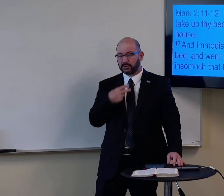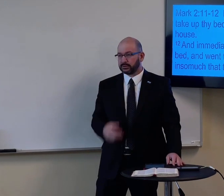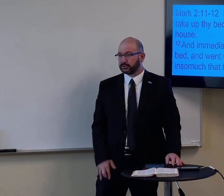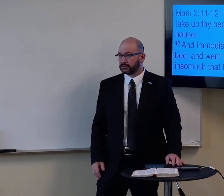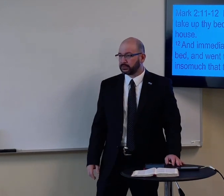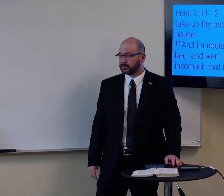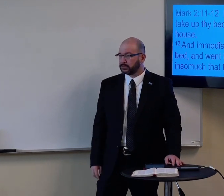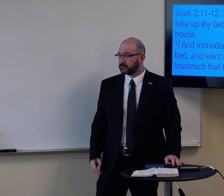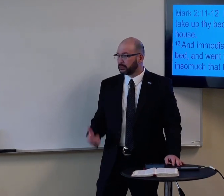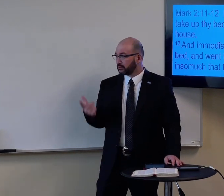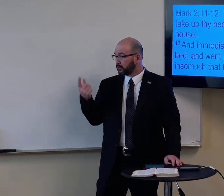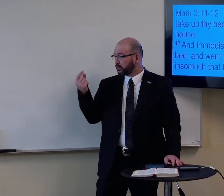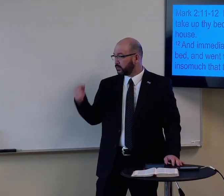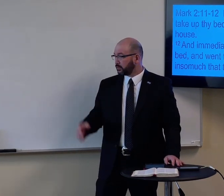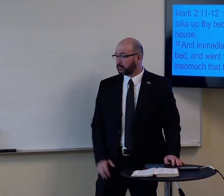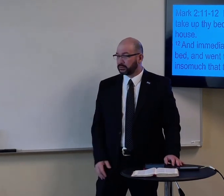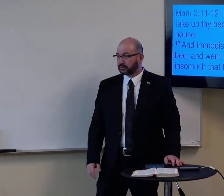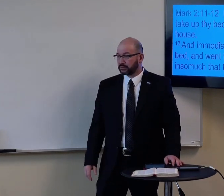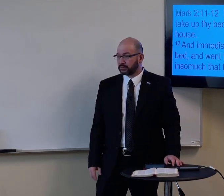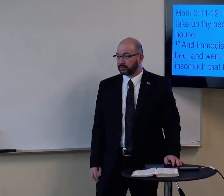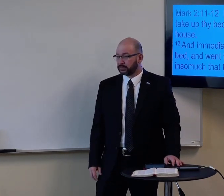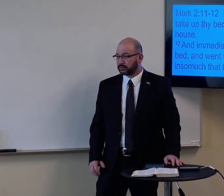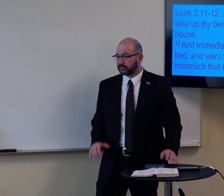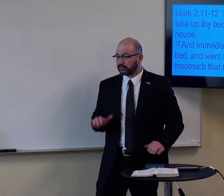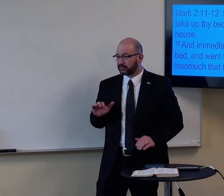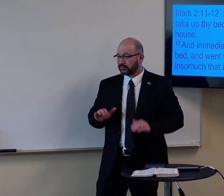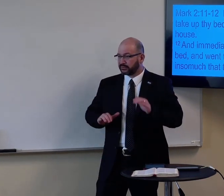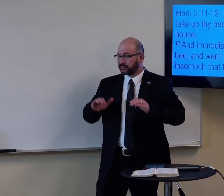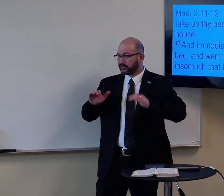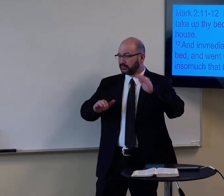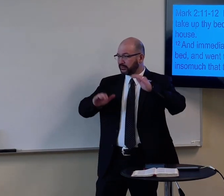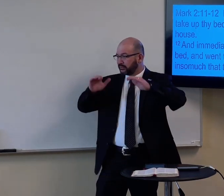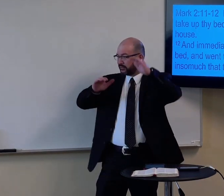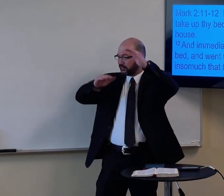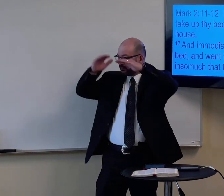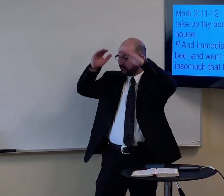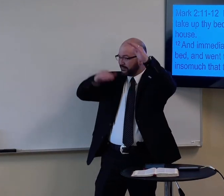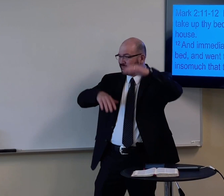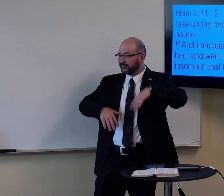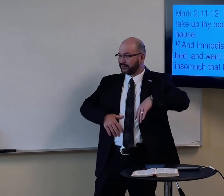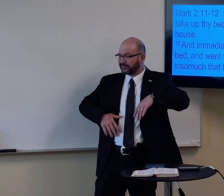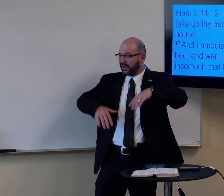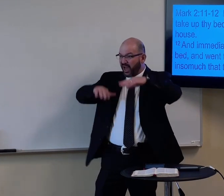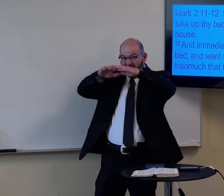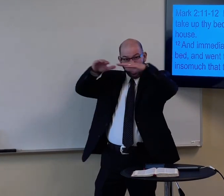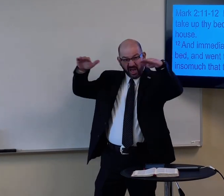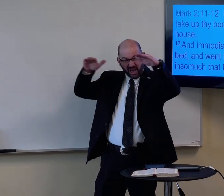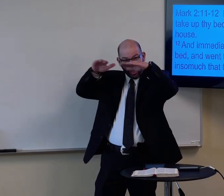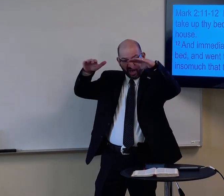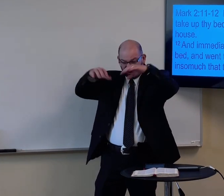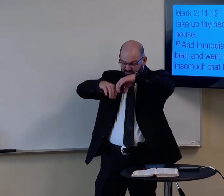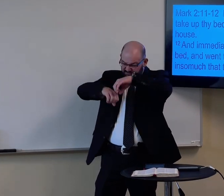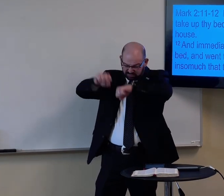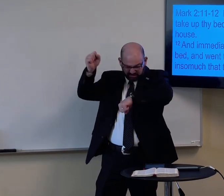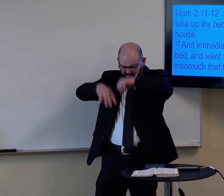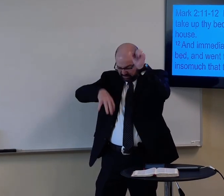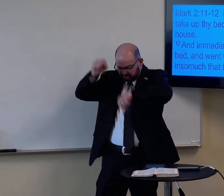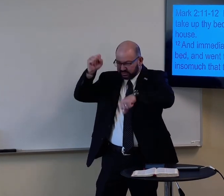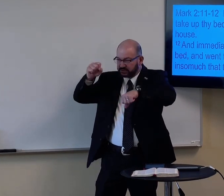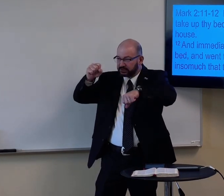They were stuck. So what were they going to do? So they climbed up on top of the house, and